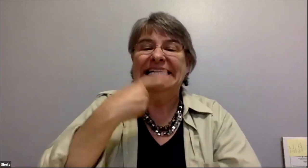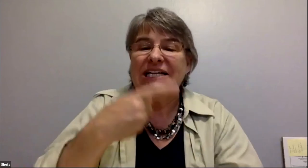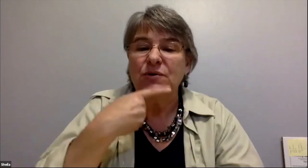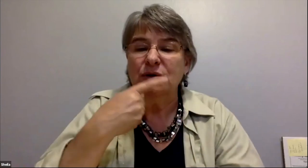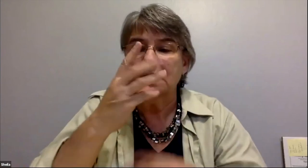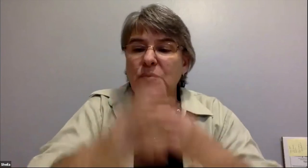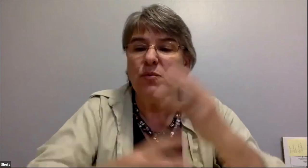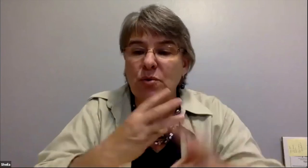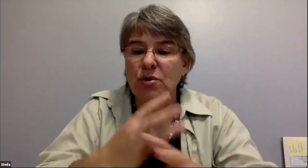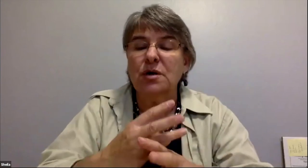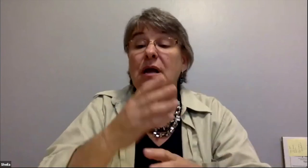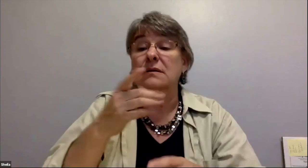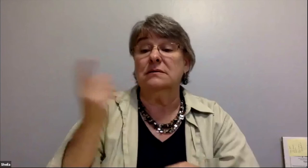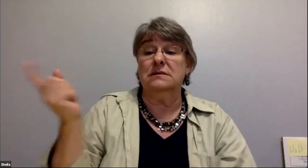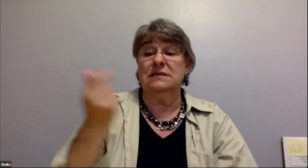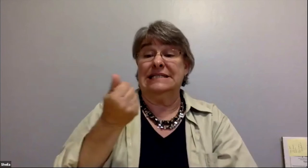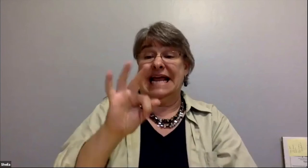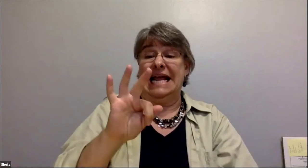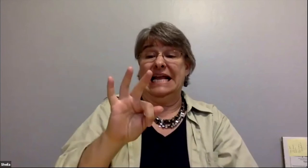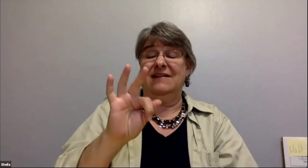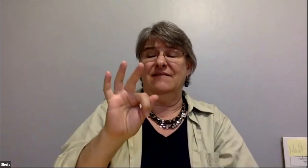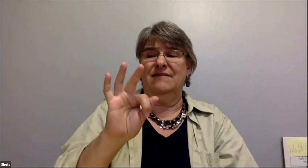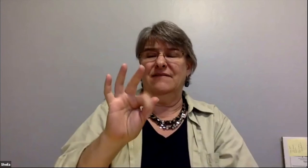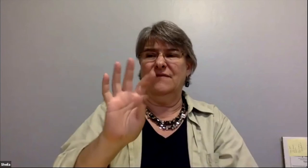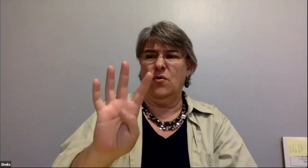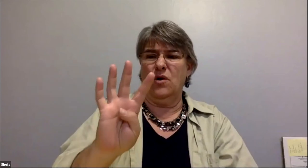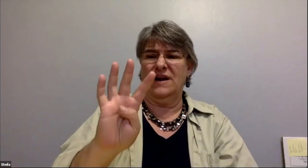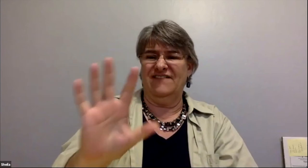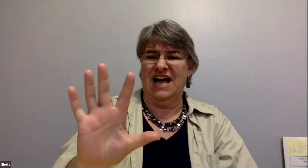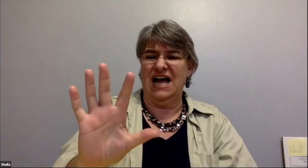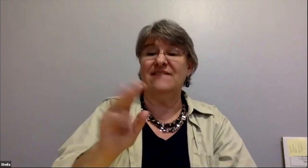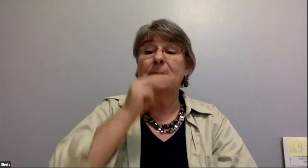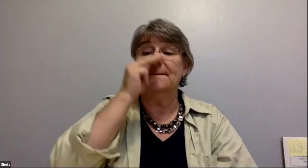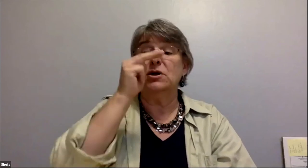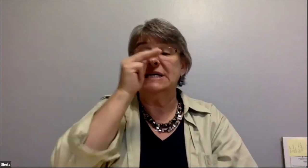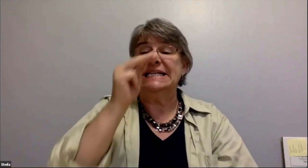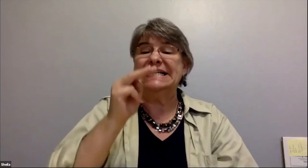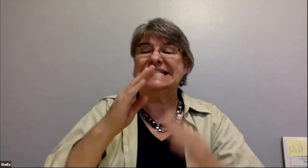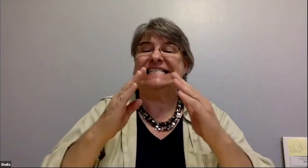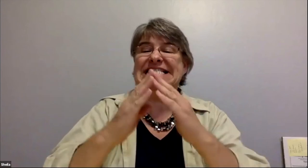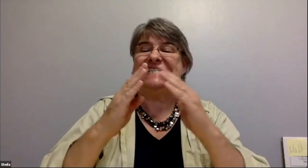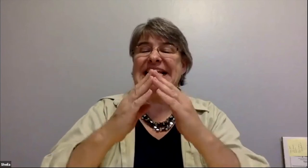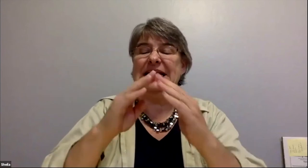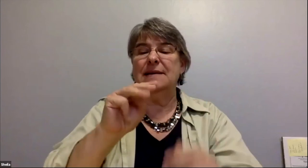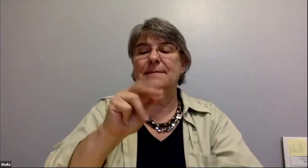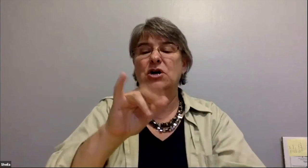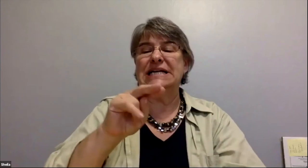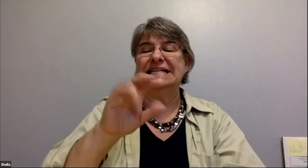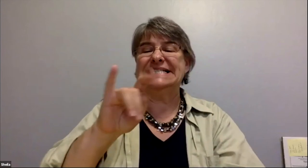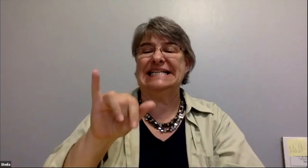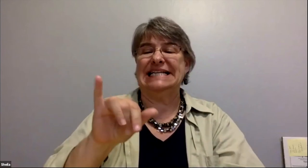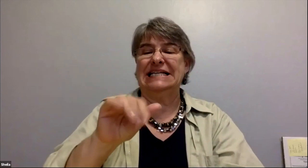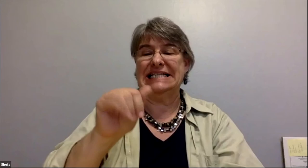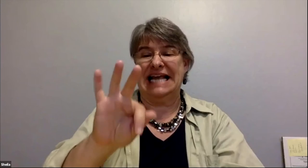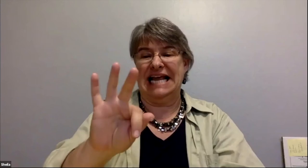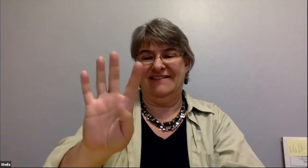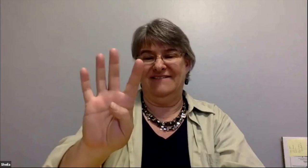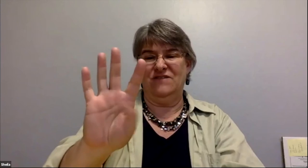marin city is existing and it's went through so many permutations uh it's went through so many attempts at community